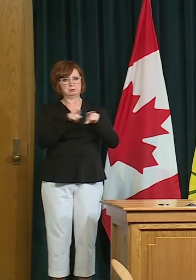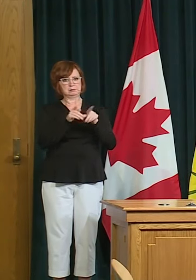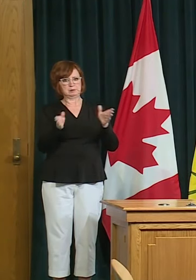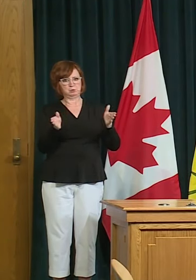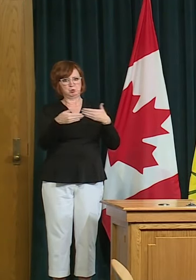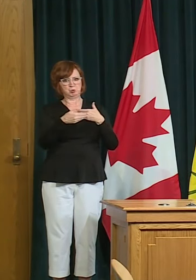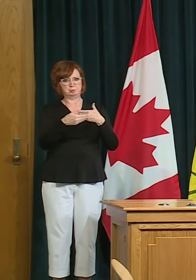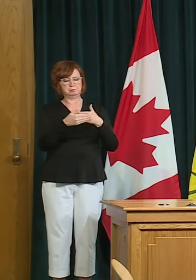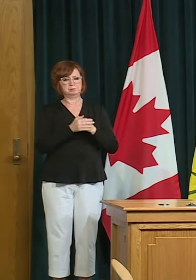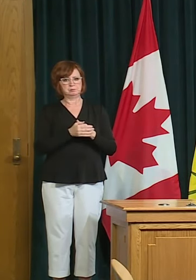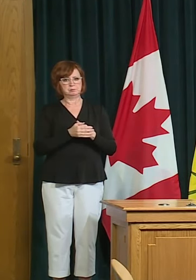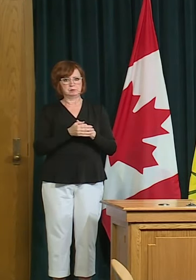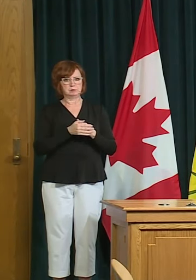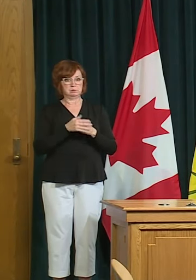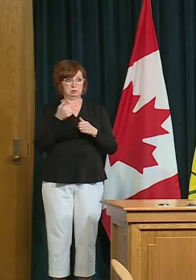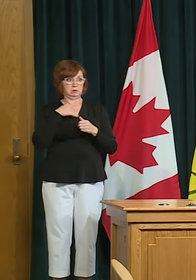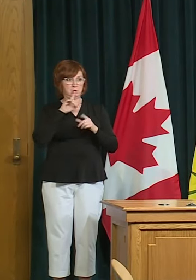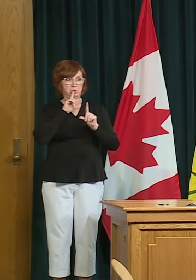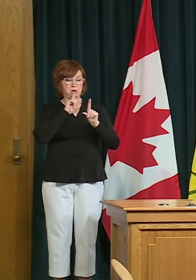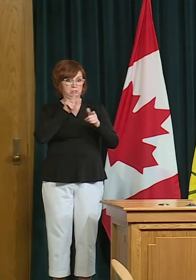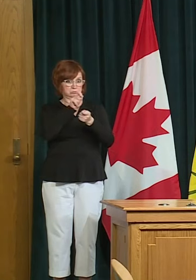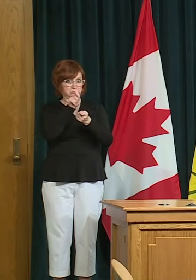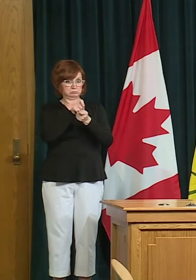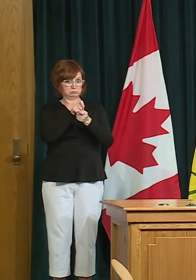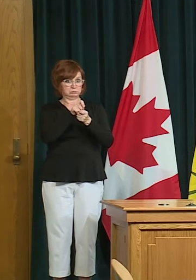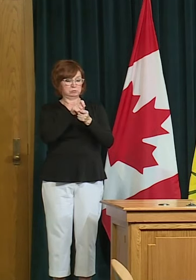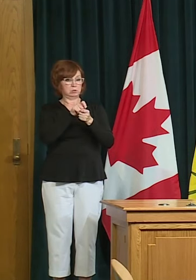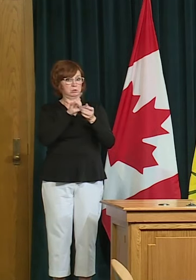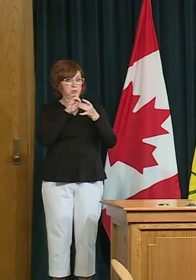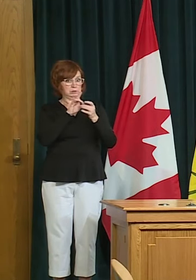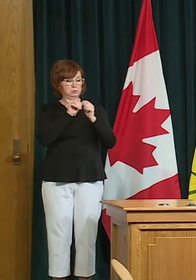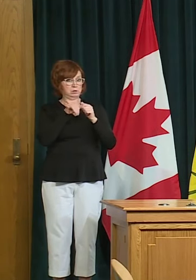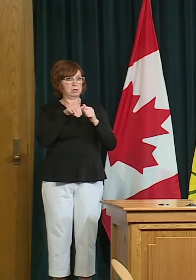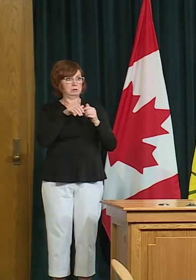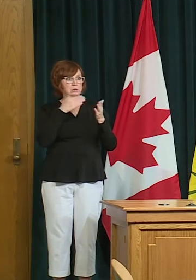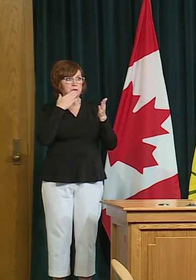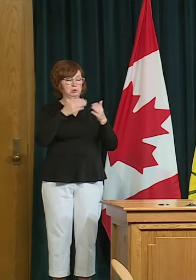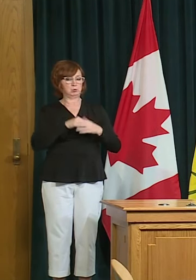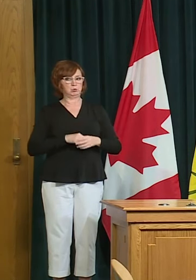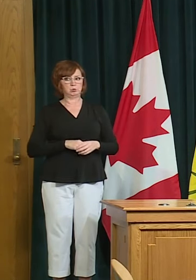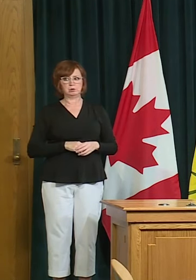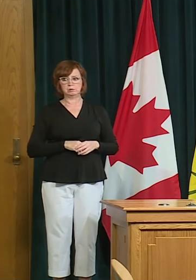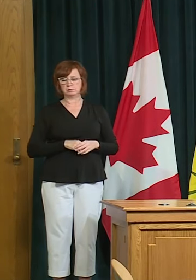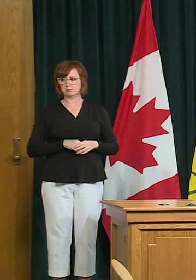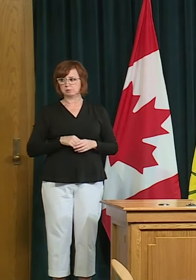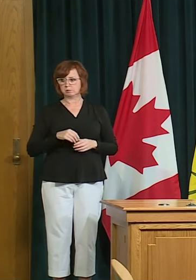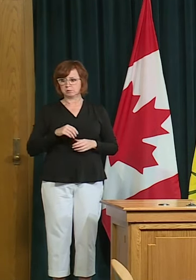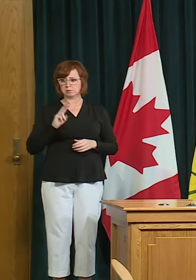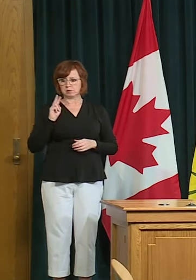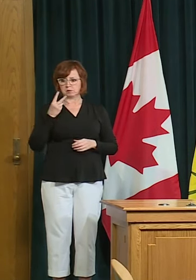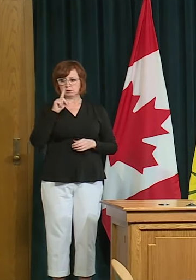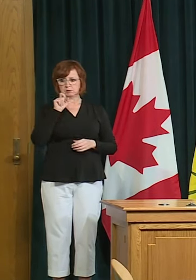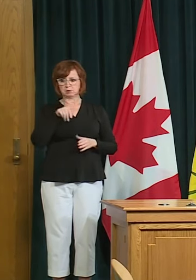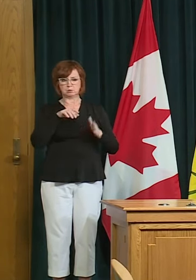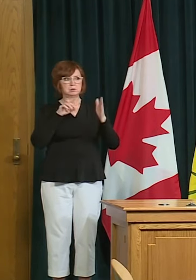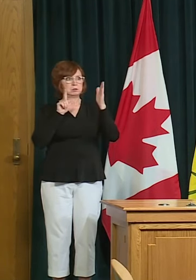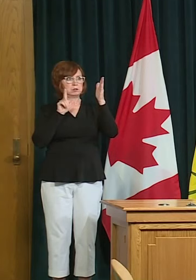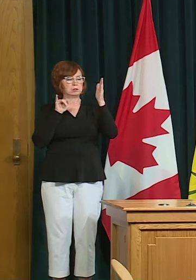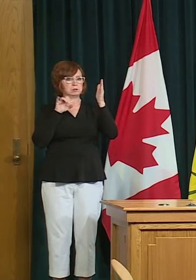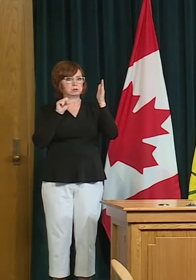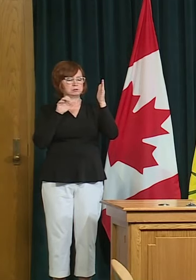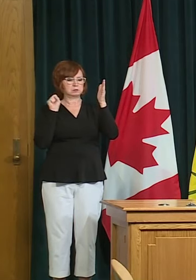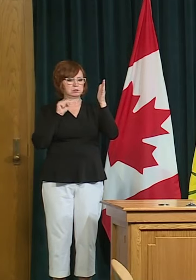forward but we will get some specific guidance on that point thank you follow up lisa um